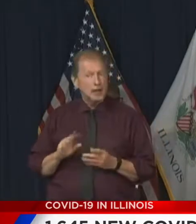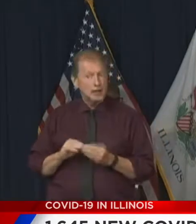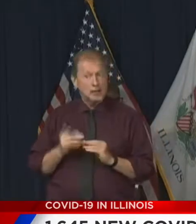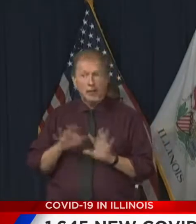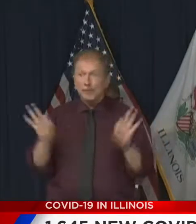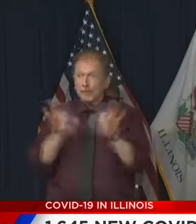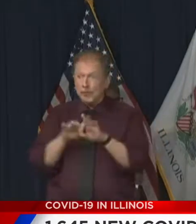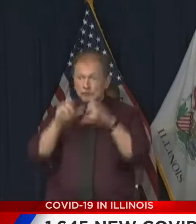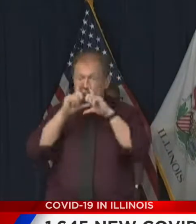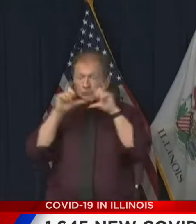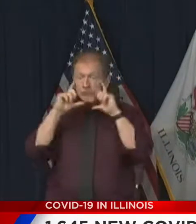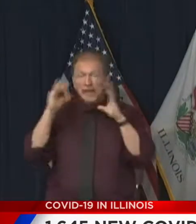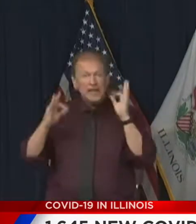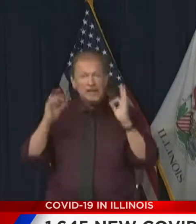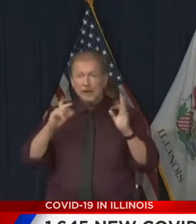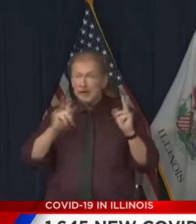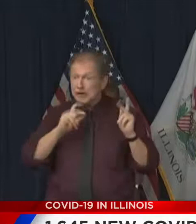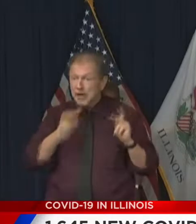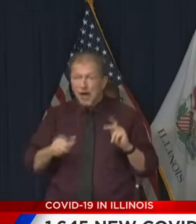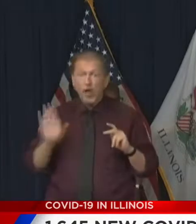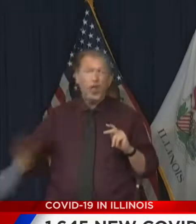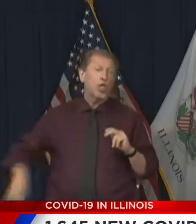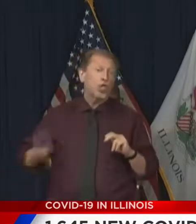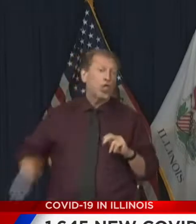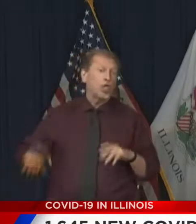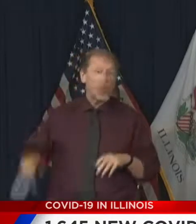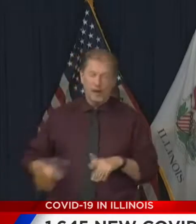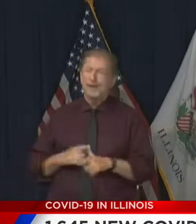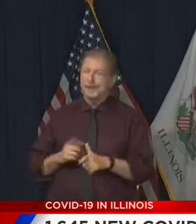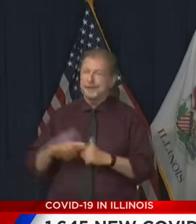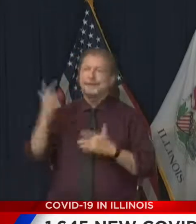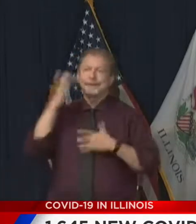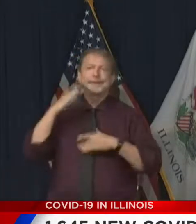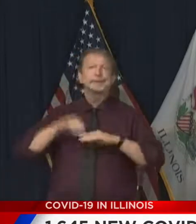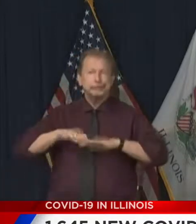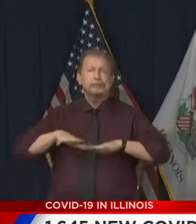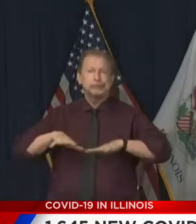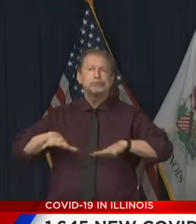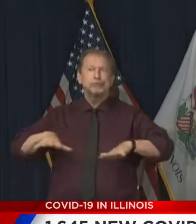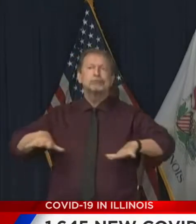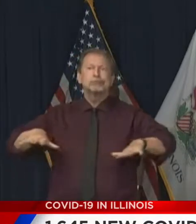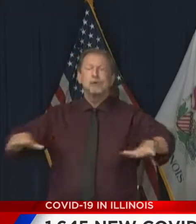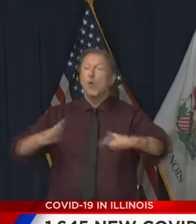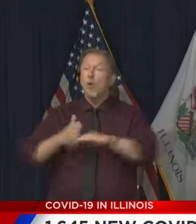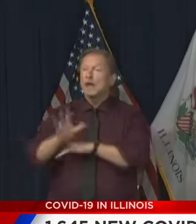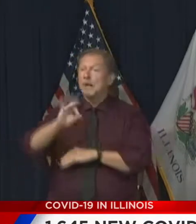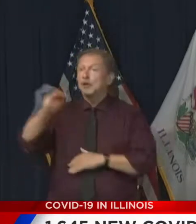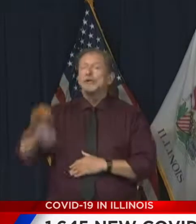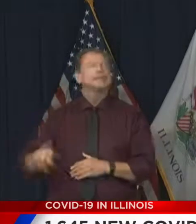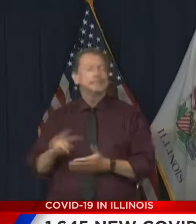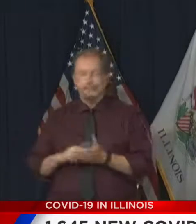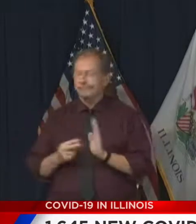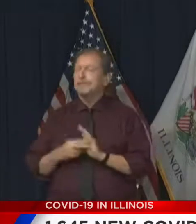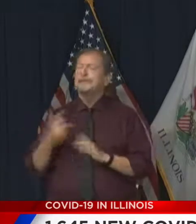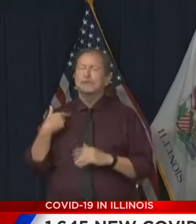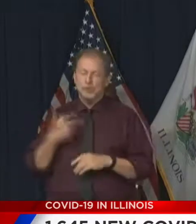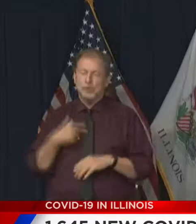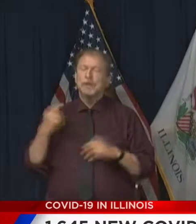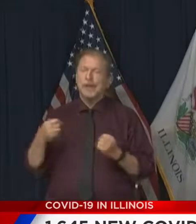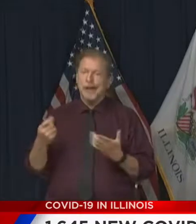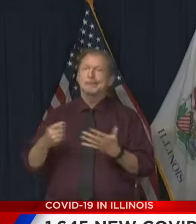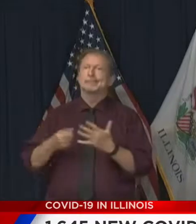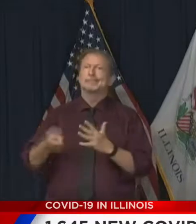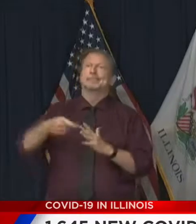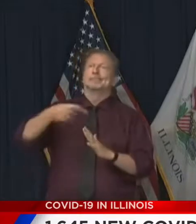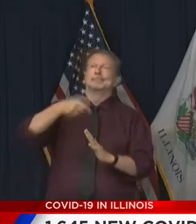going in the wrong direction, we will inevitably get there if we keep moving in the wrong direction. That's why I want everybody to take personal